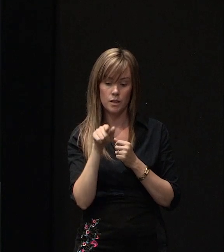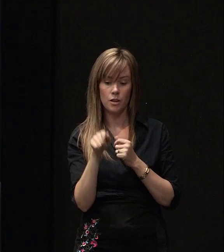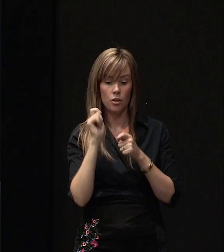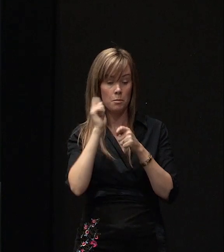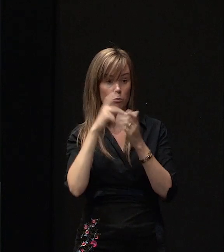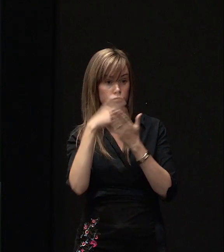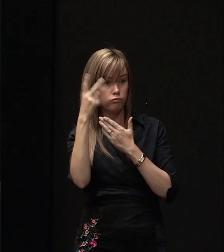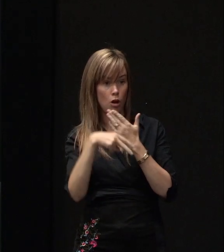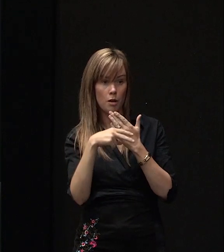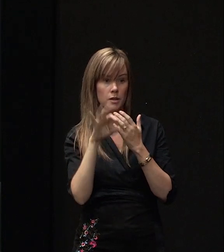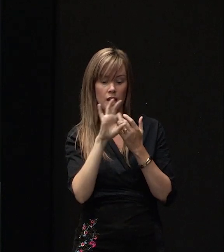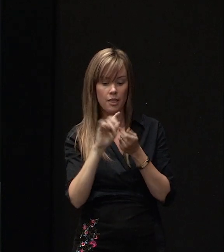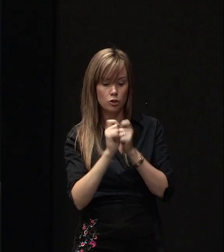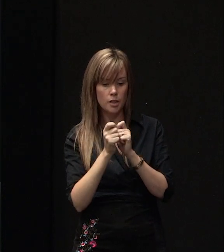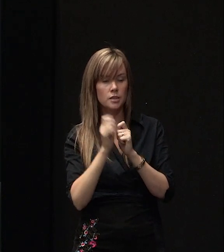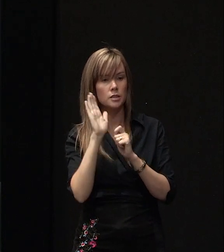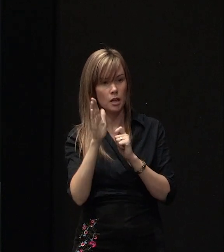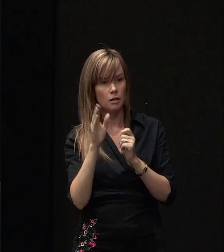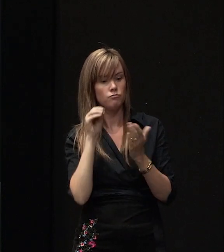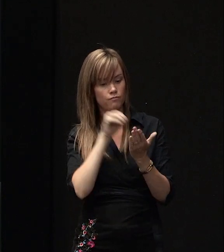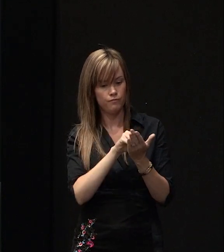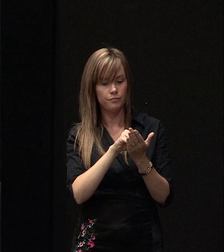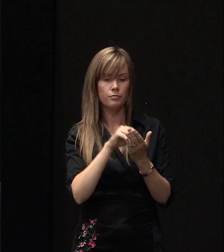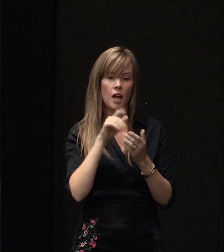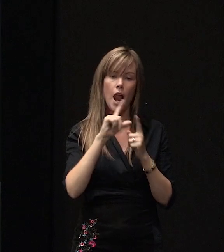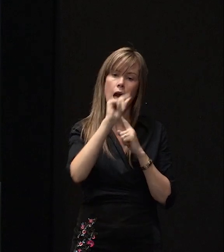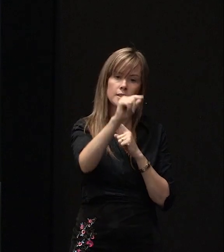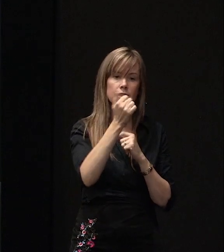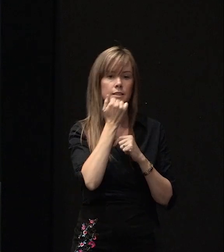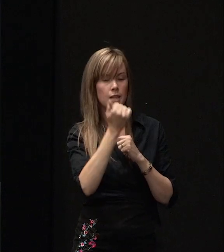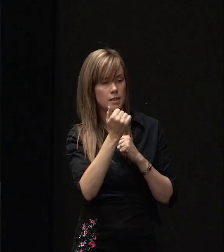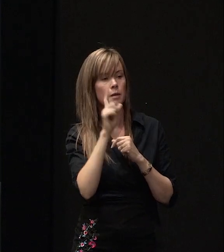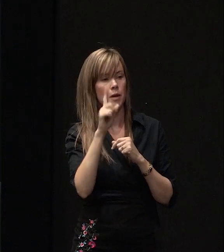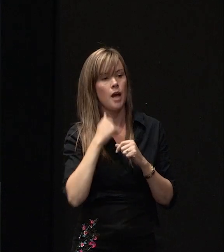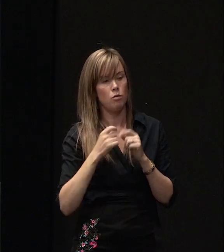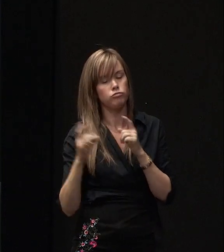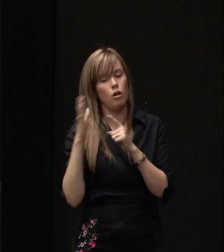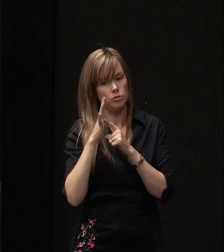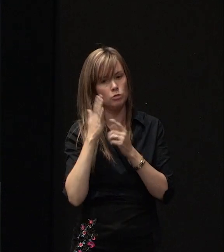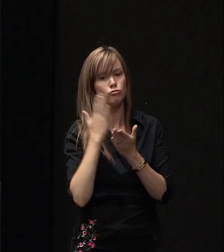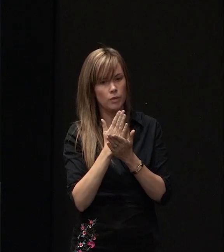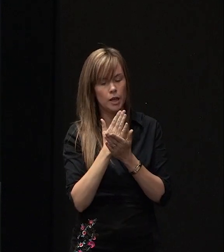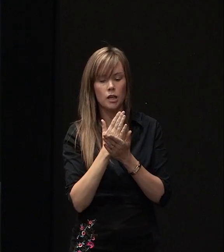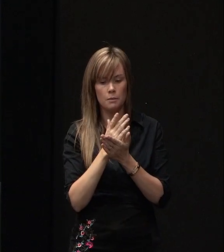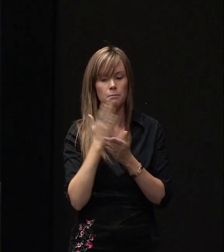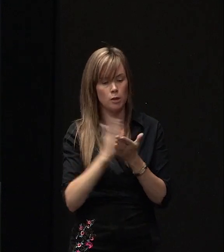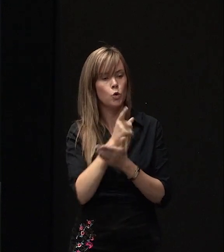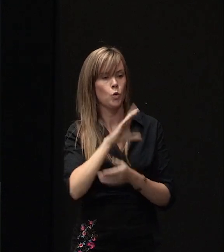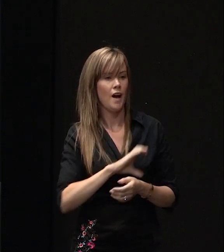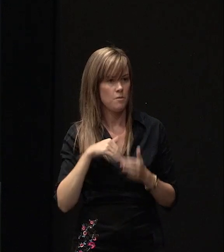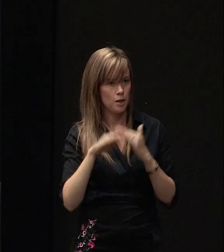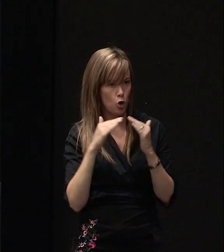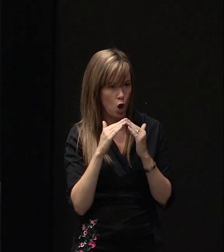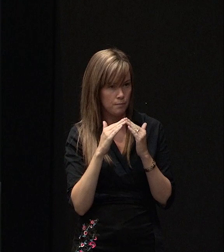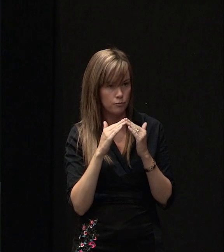program at all you're still scheduled to have the major repairs or rebuild done at a later date but our priority is to make sure that you're still comfortable in your home. You shouldn't be